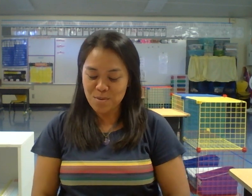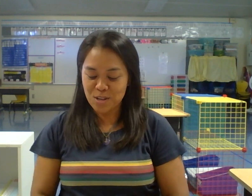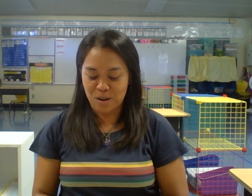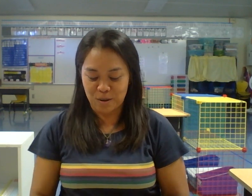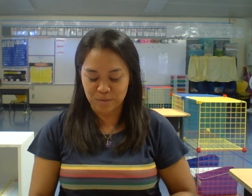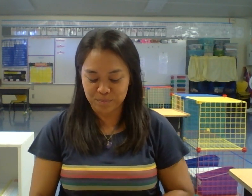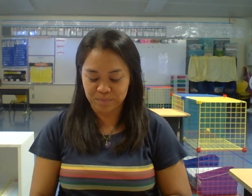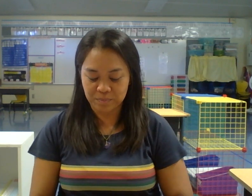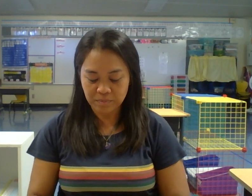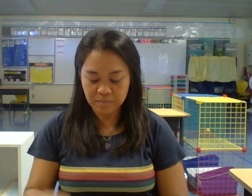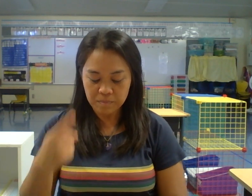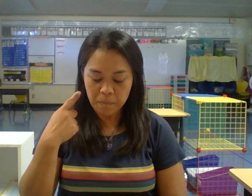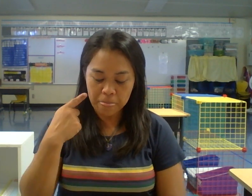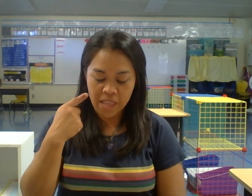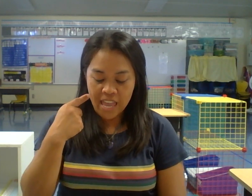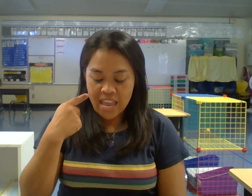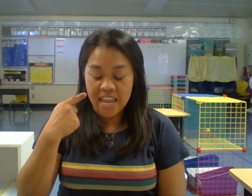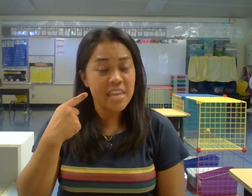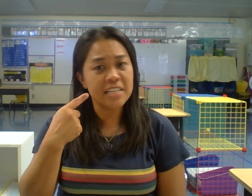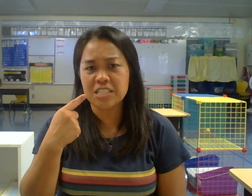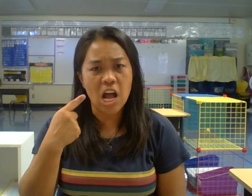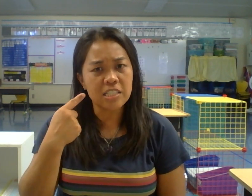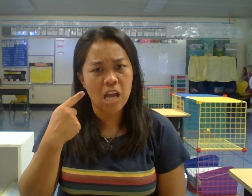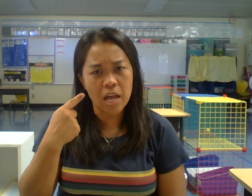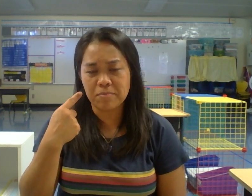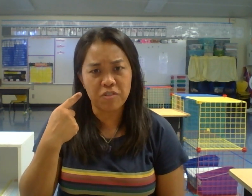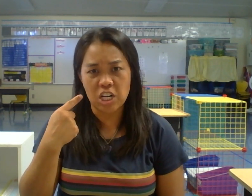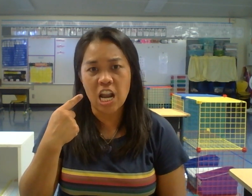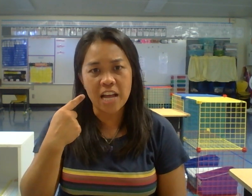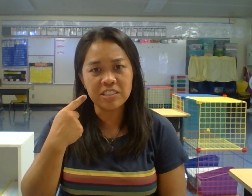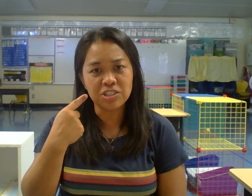we go. It is not time for lunch.